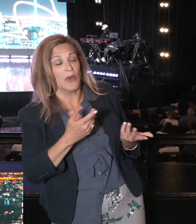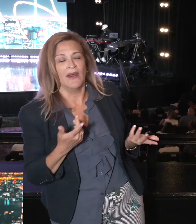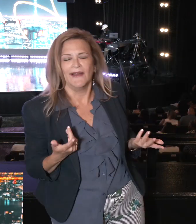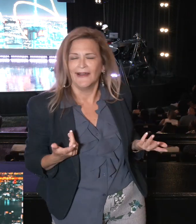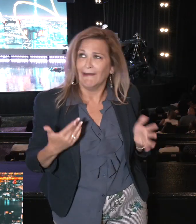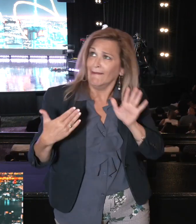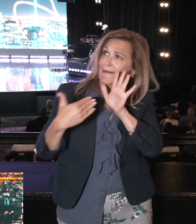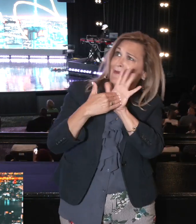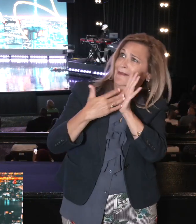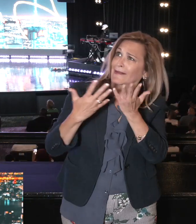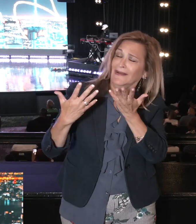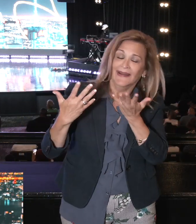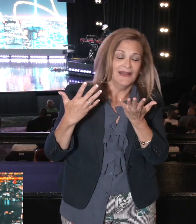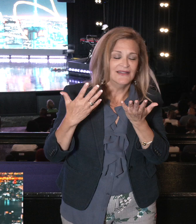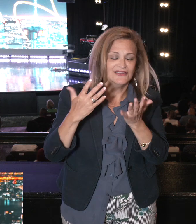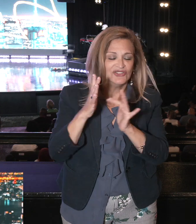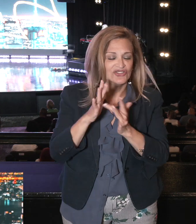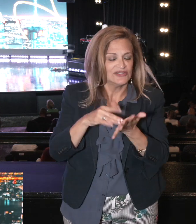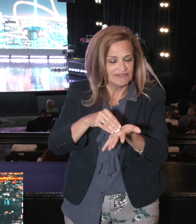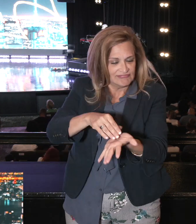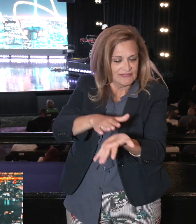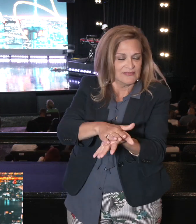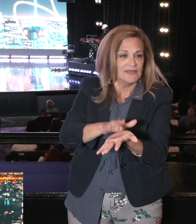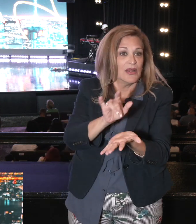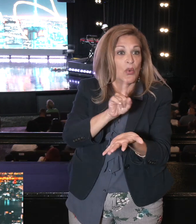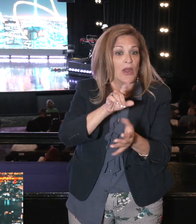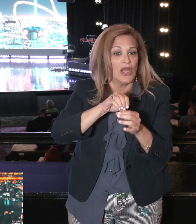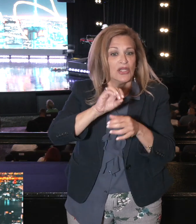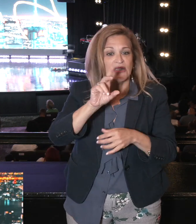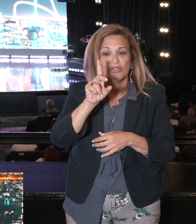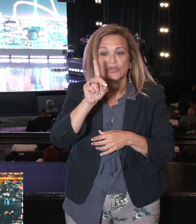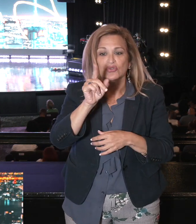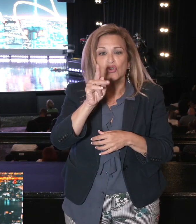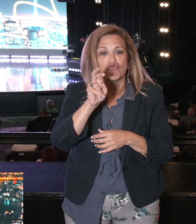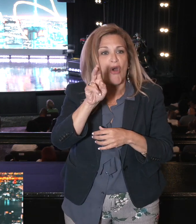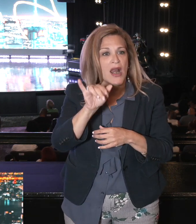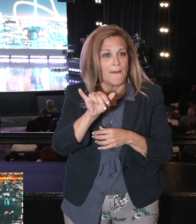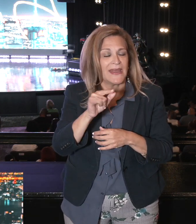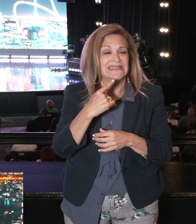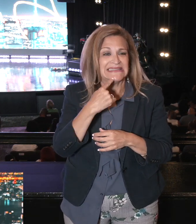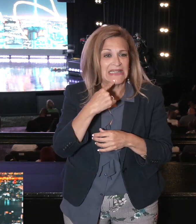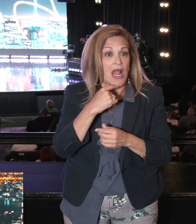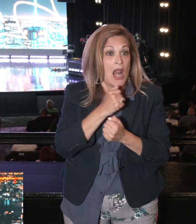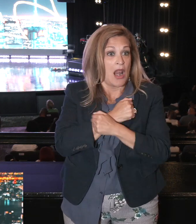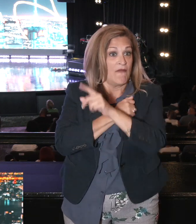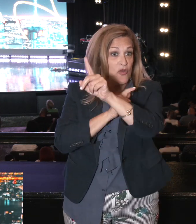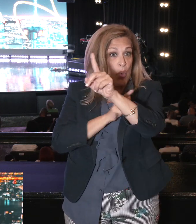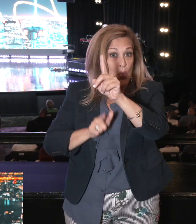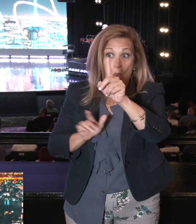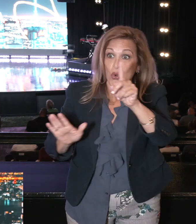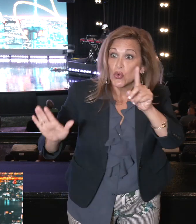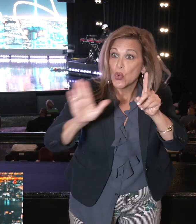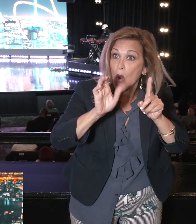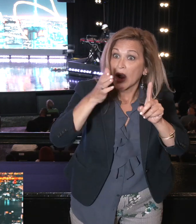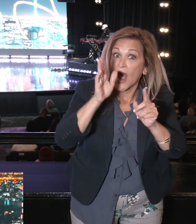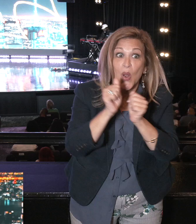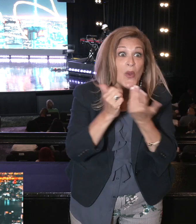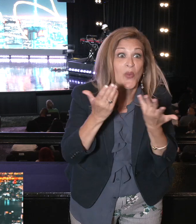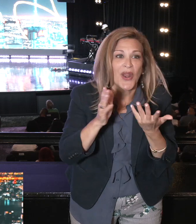Jesus said it. it's also recorded in Deuteronomy. Love the Lord thy God with. With what?